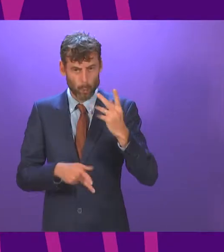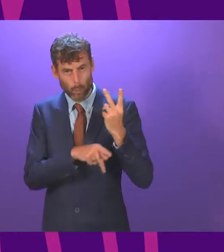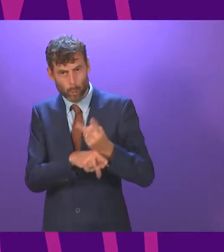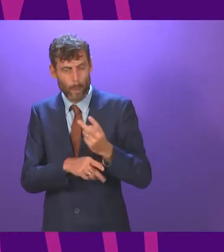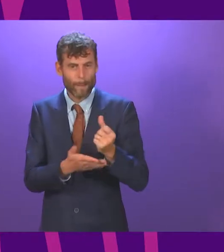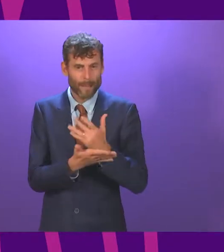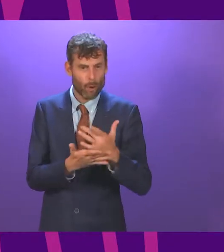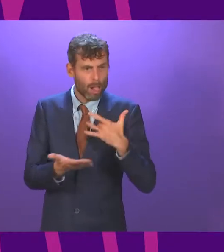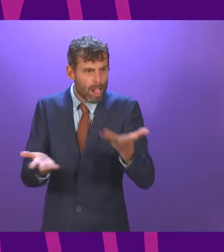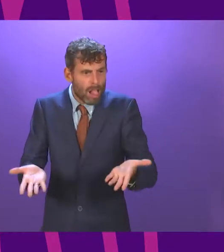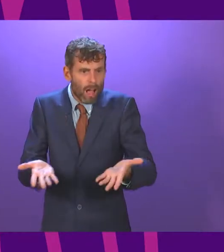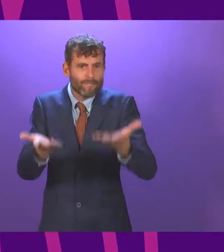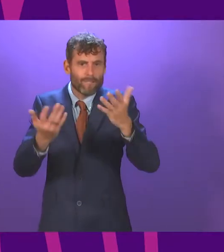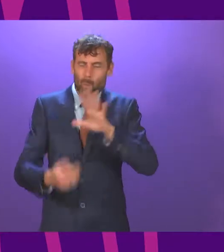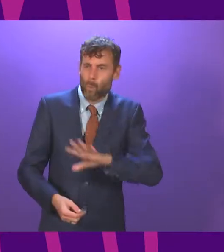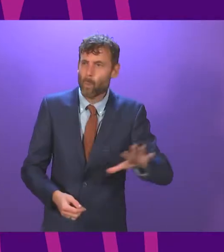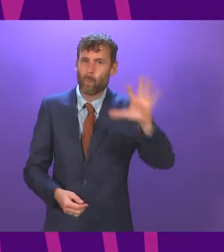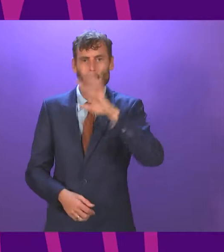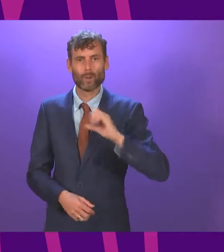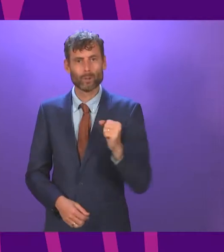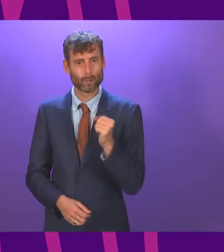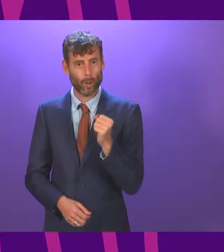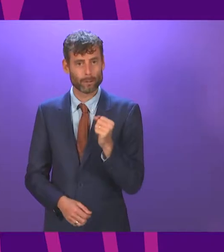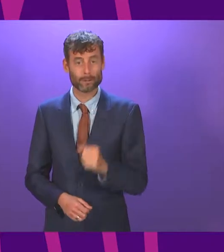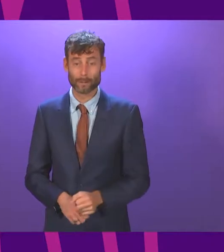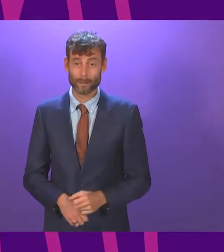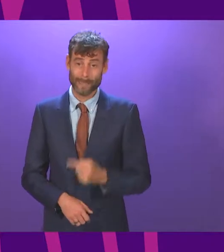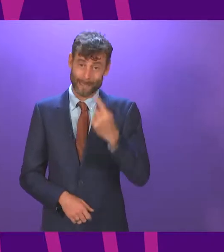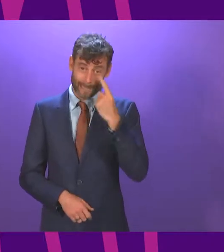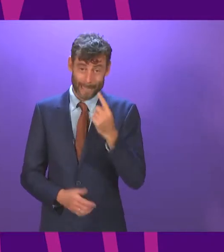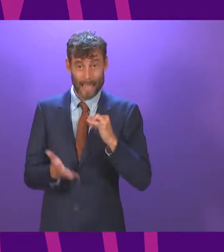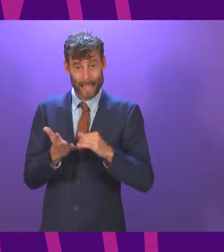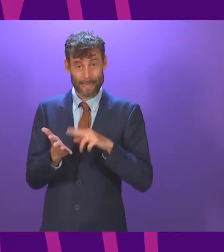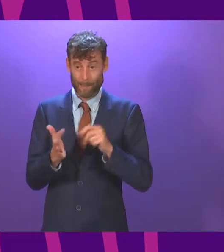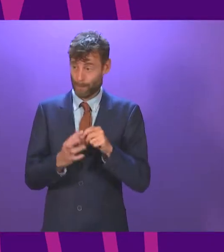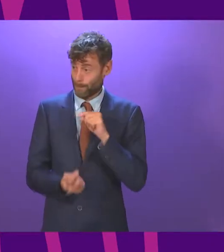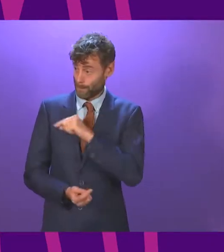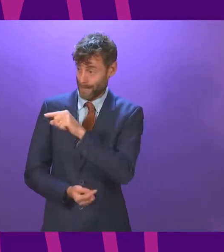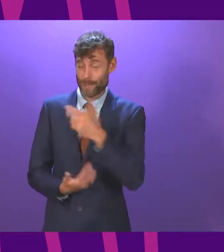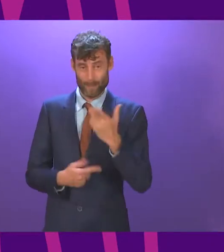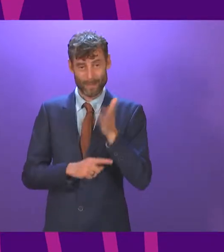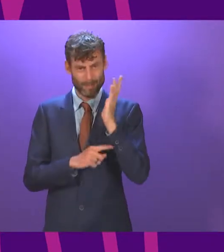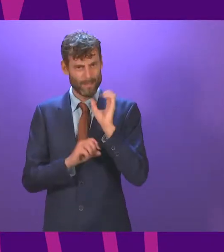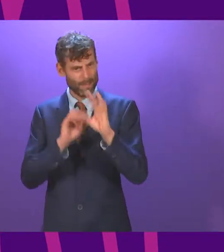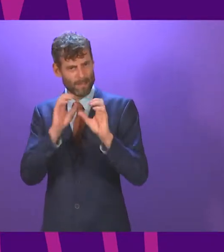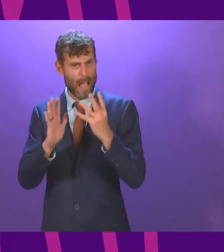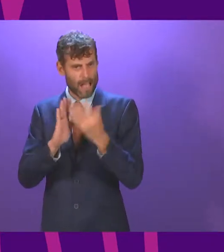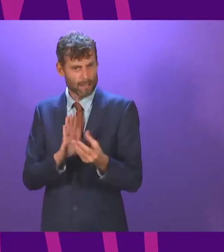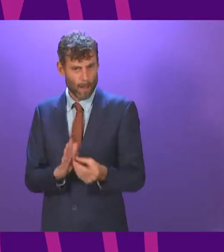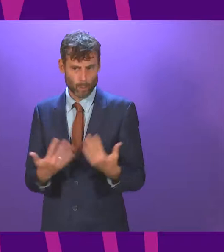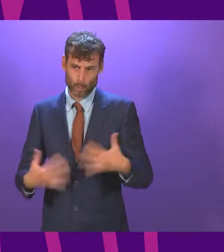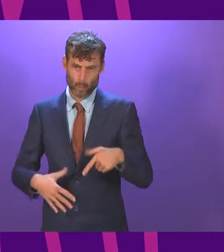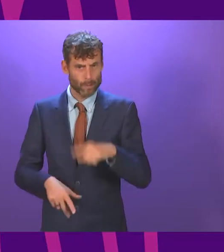the length and breadth of Scotland and my fellow members have already mentioned several of them already in this debate.